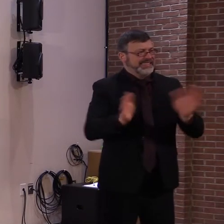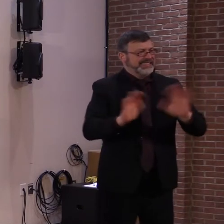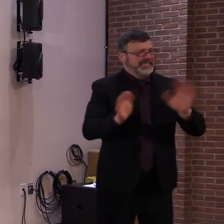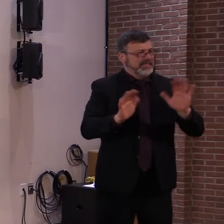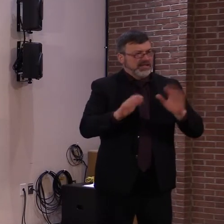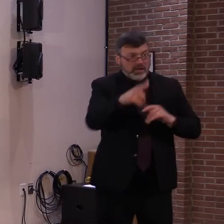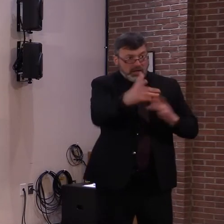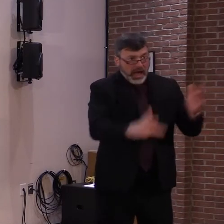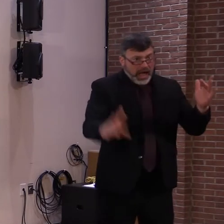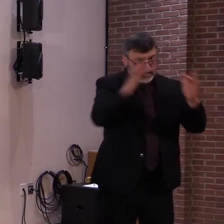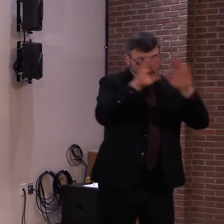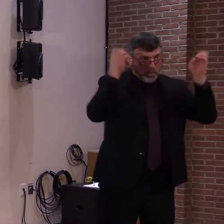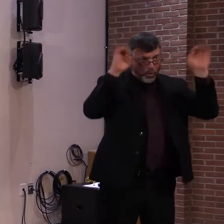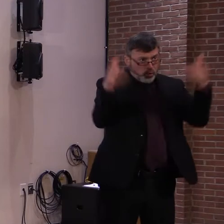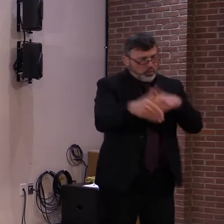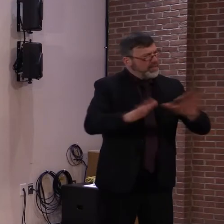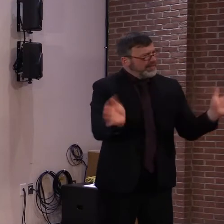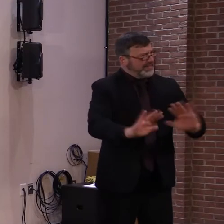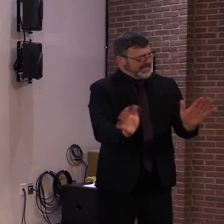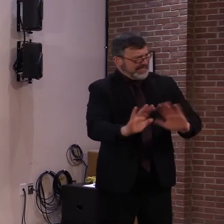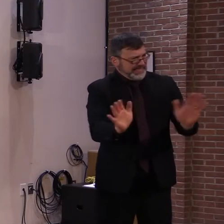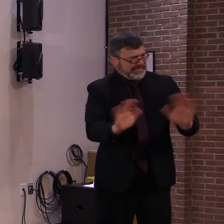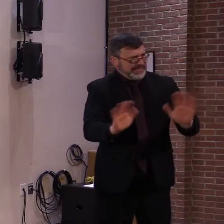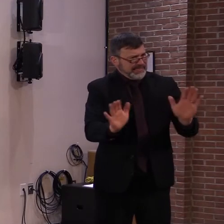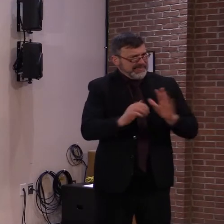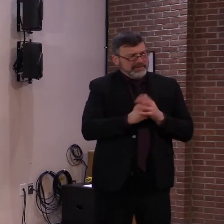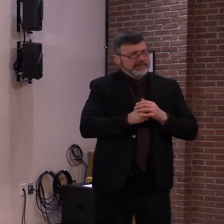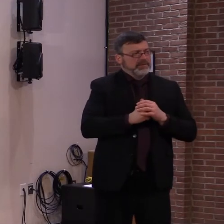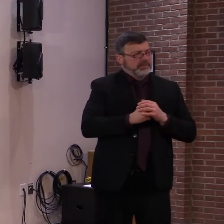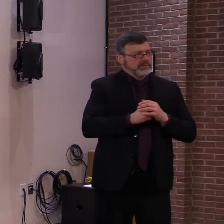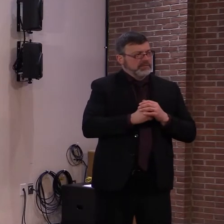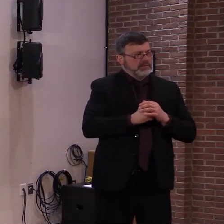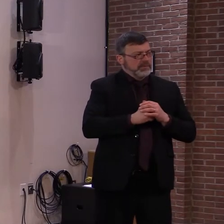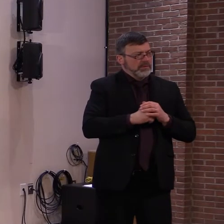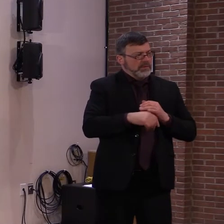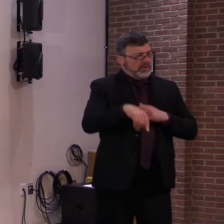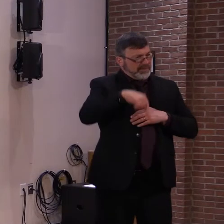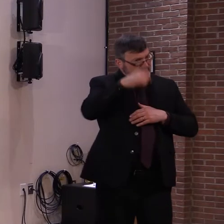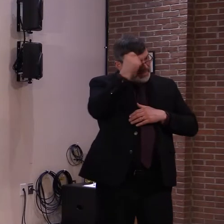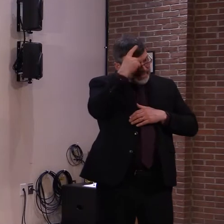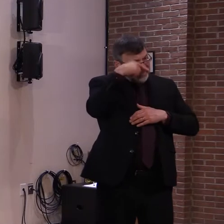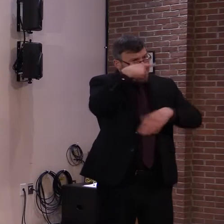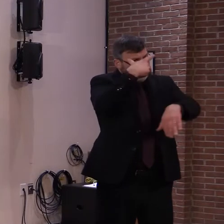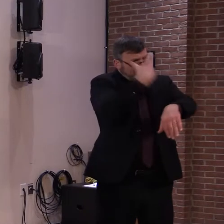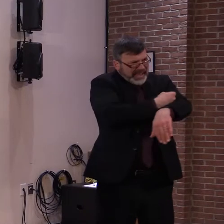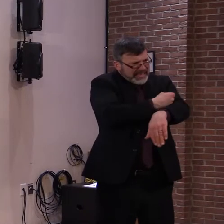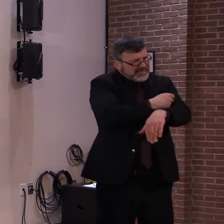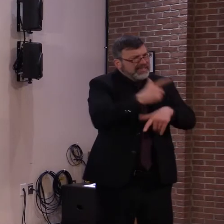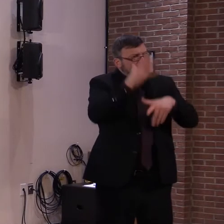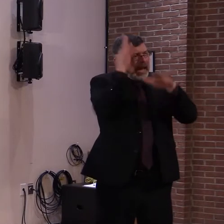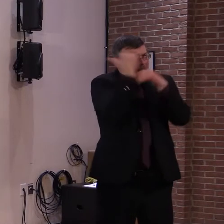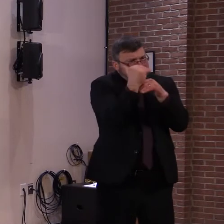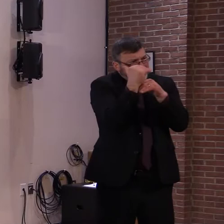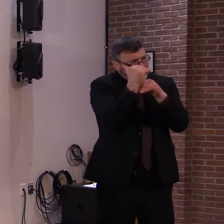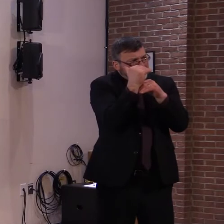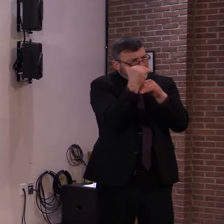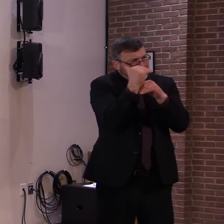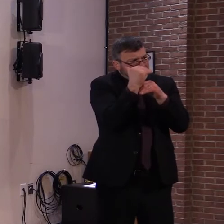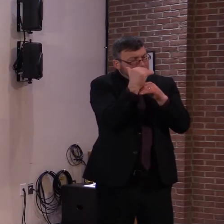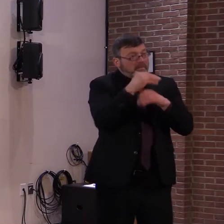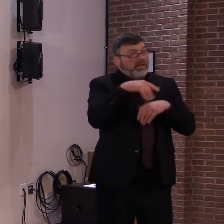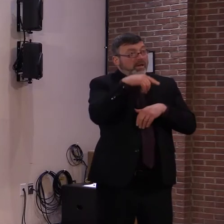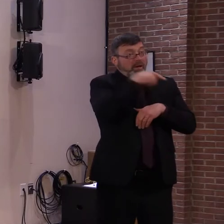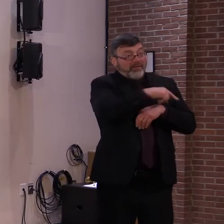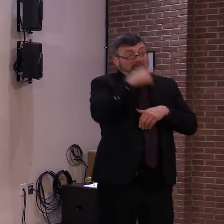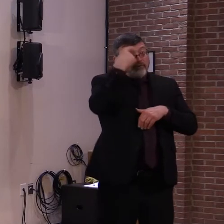for this. Doses will be in short supply and allocated to inpatients who are eligible only and it's only for